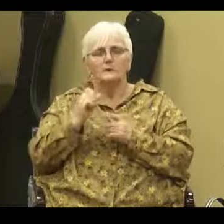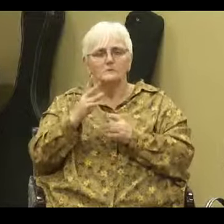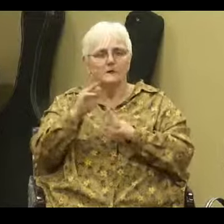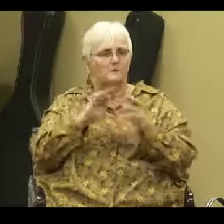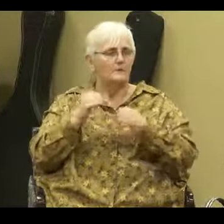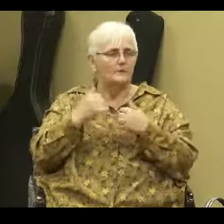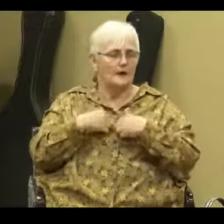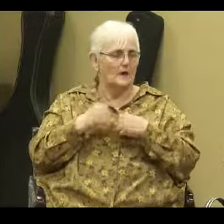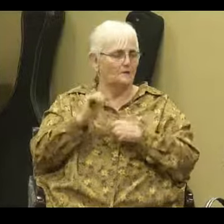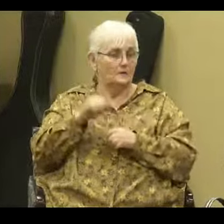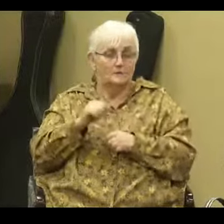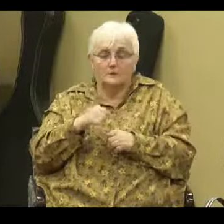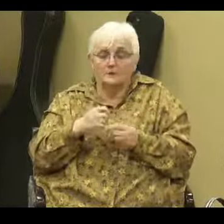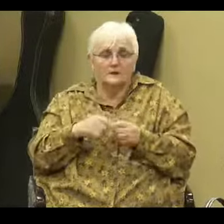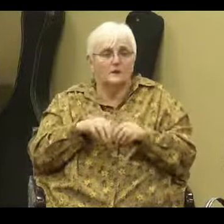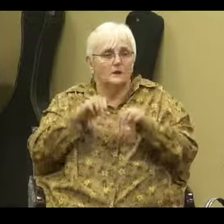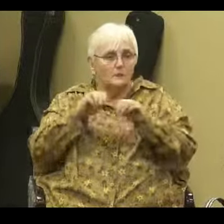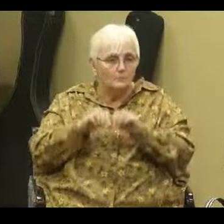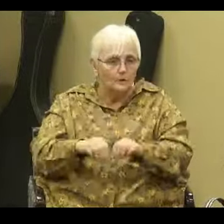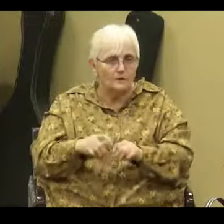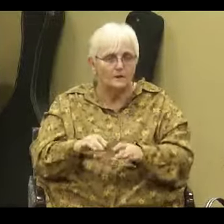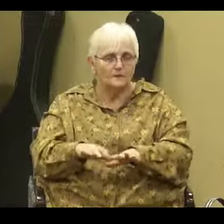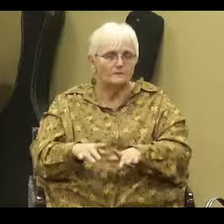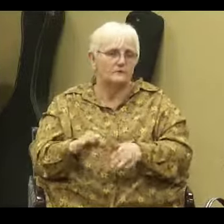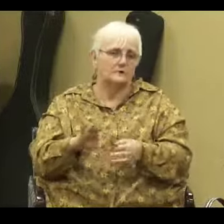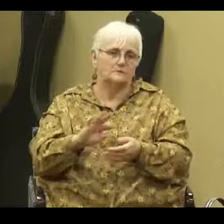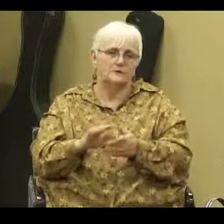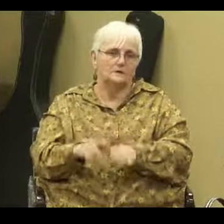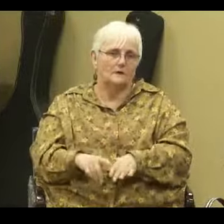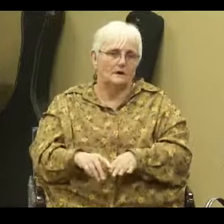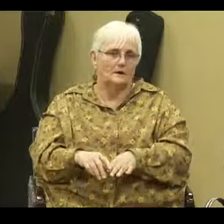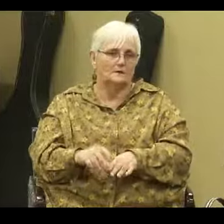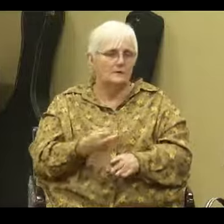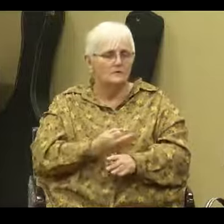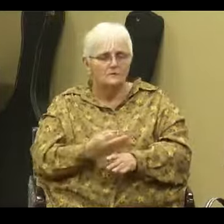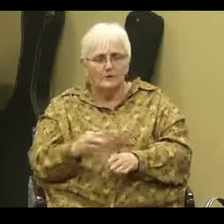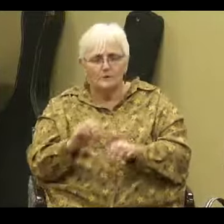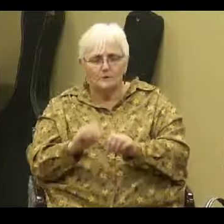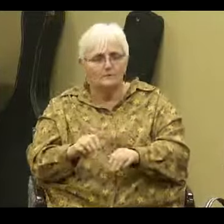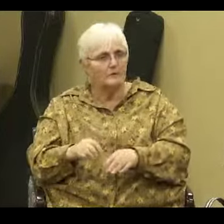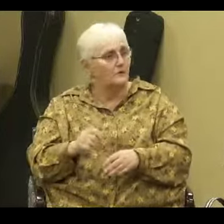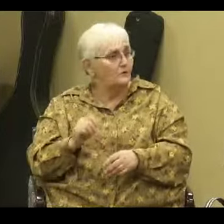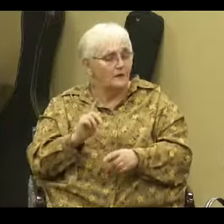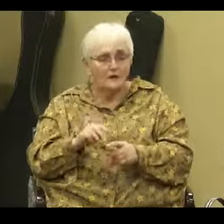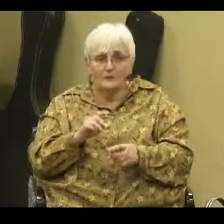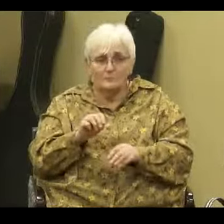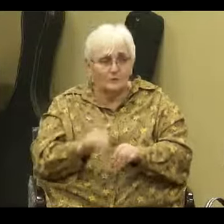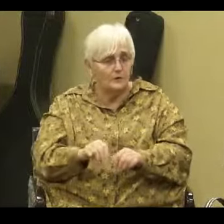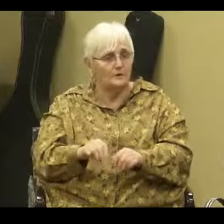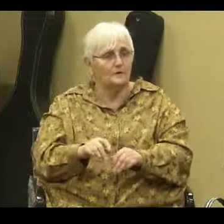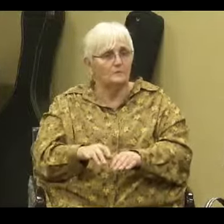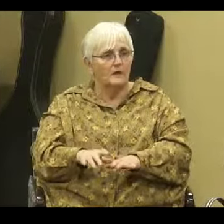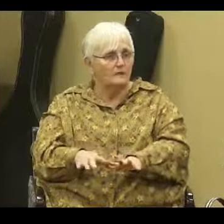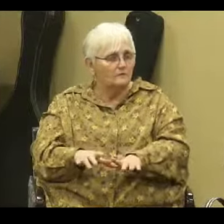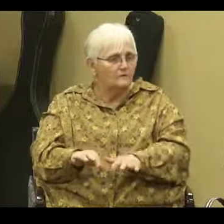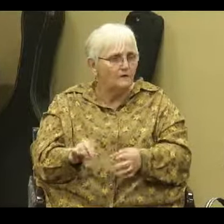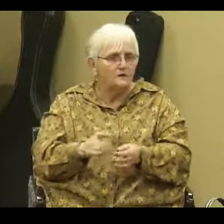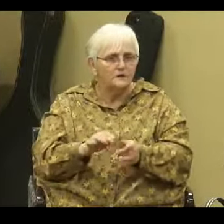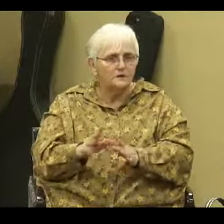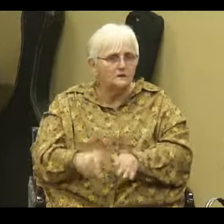the inability to lay down at the feet of Jesus Christ. And when you don't have the ability to lay down your cares and your fears